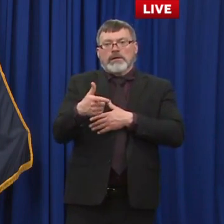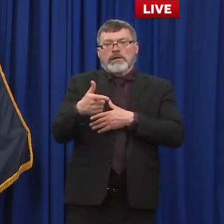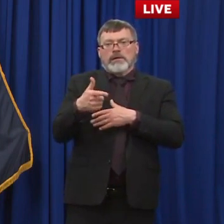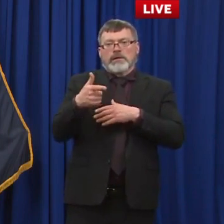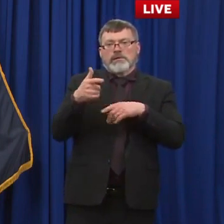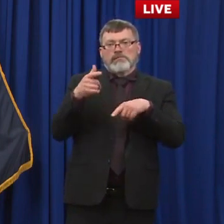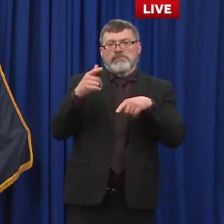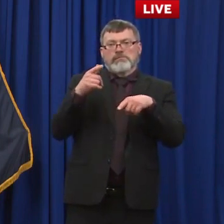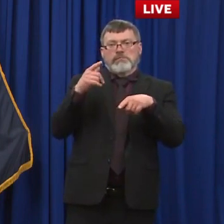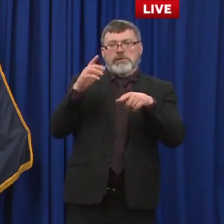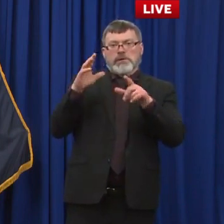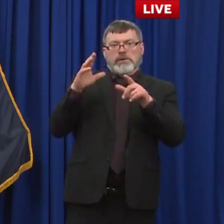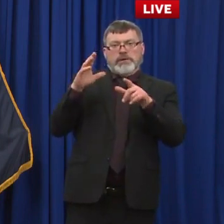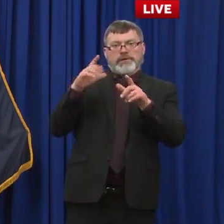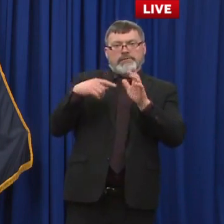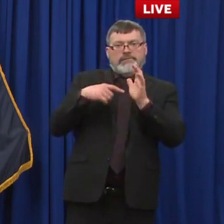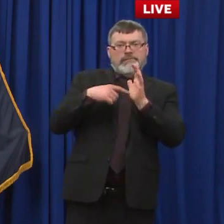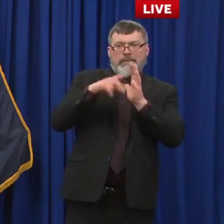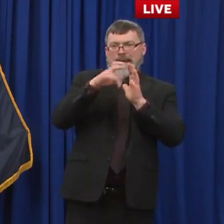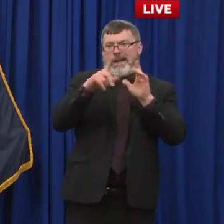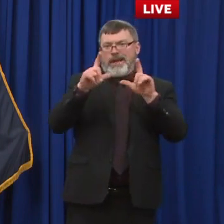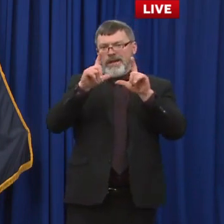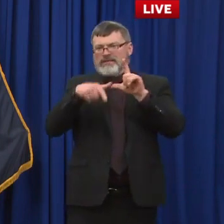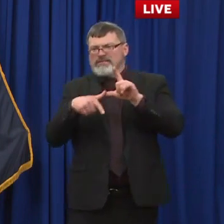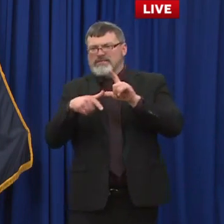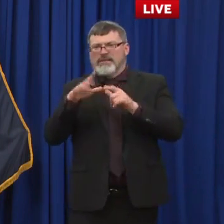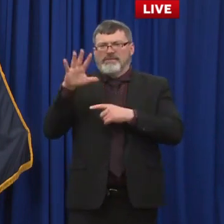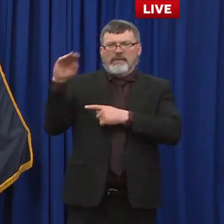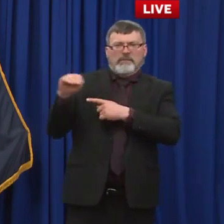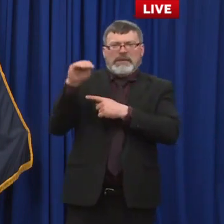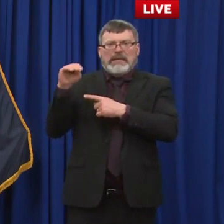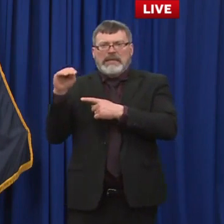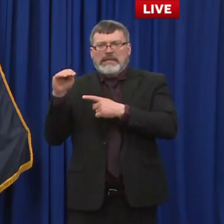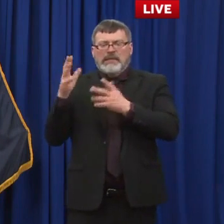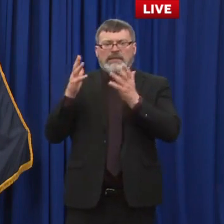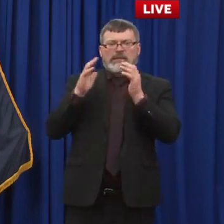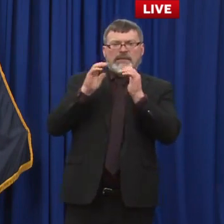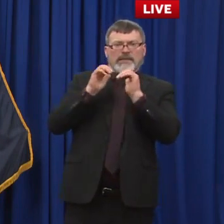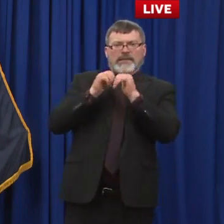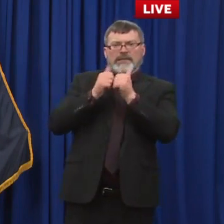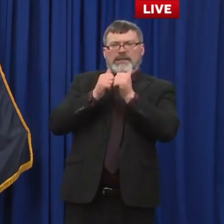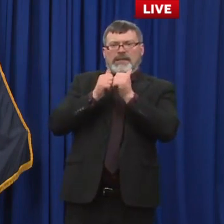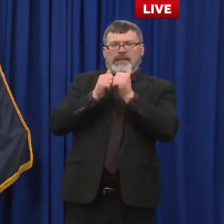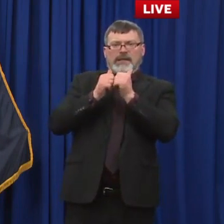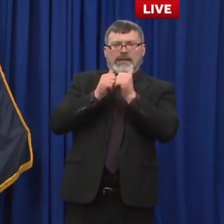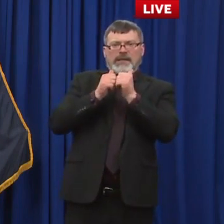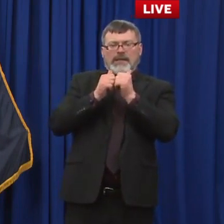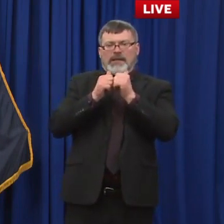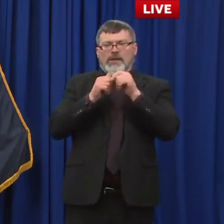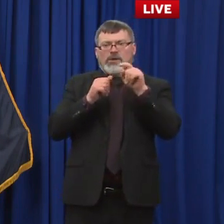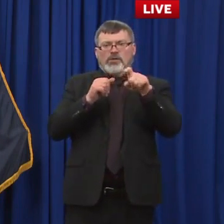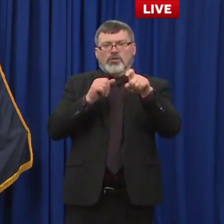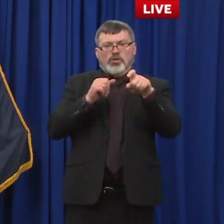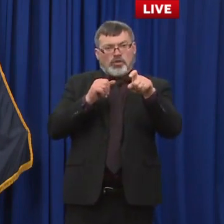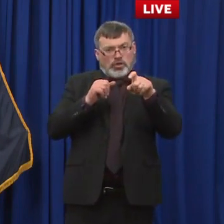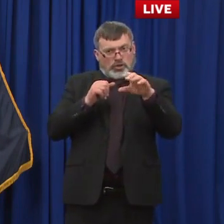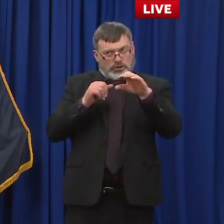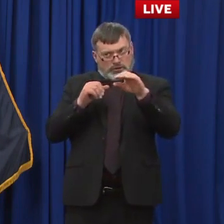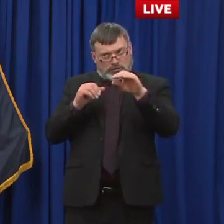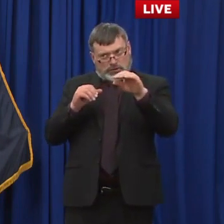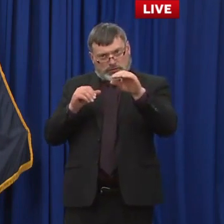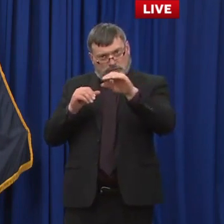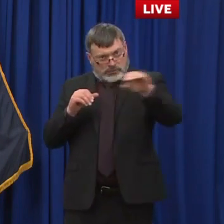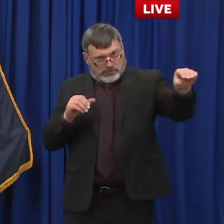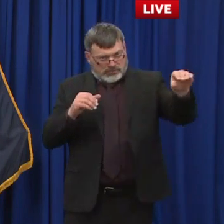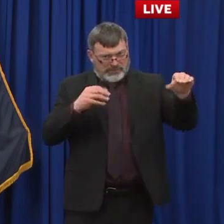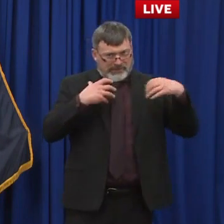program or do you think it should last back into general fund sure so um let me do two very separate questions let's talk about the